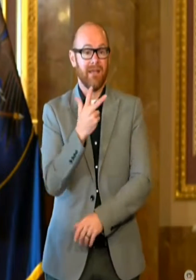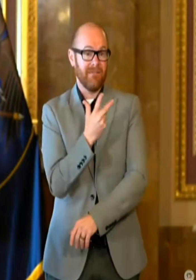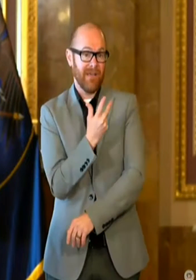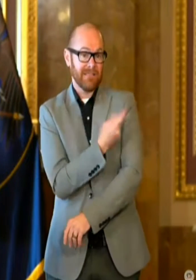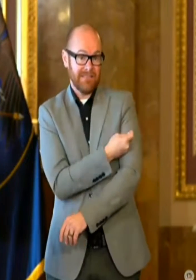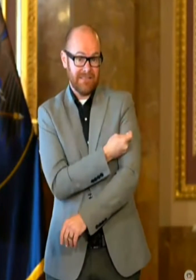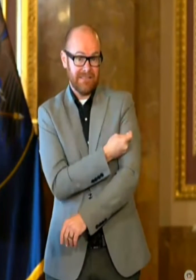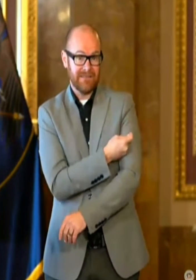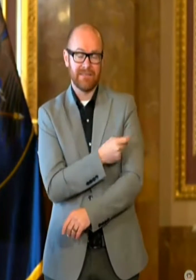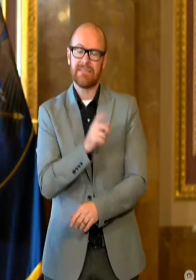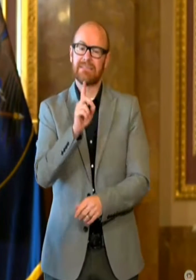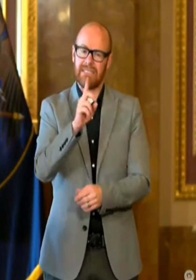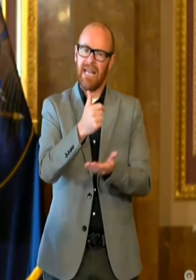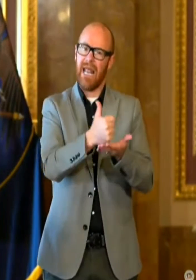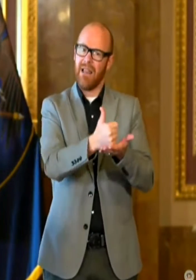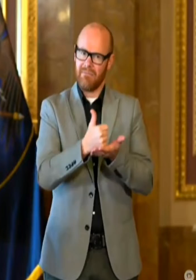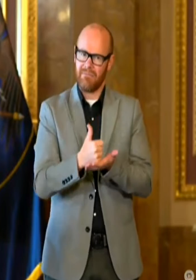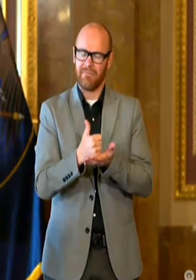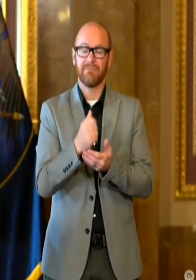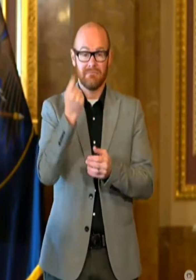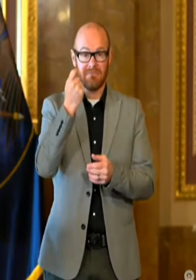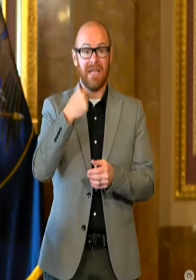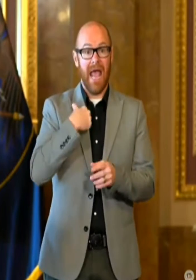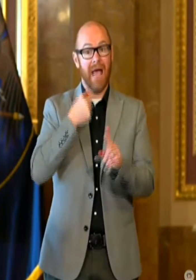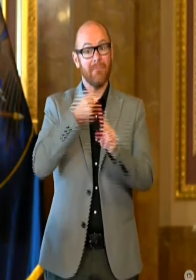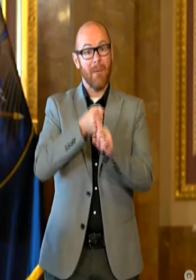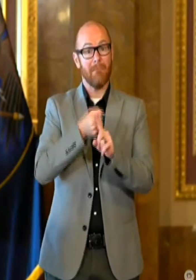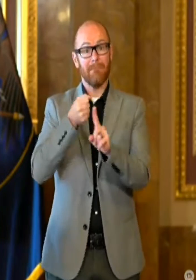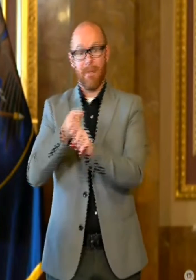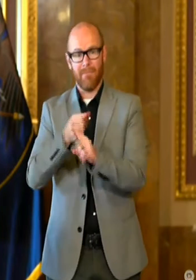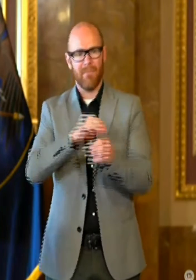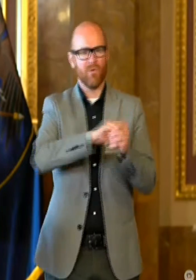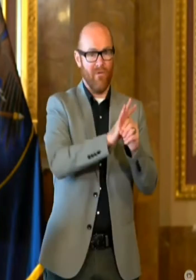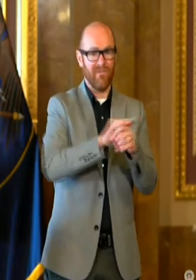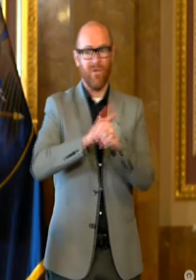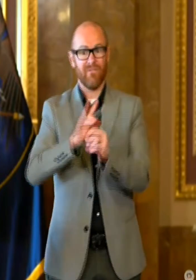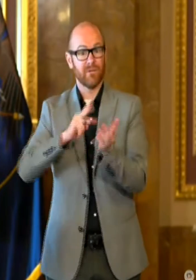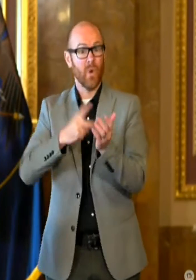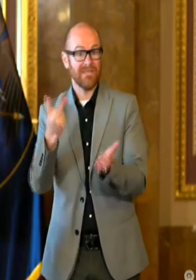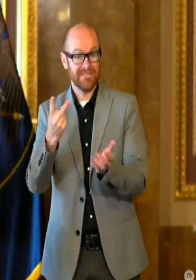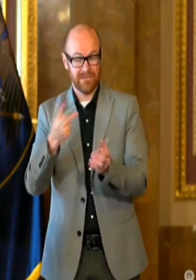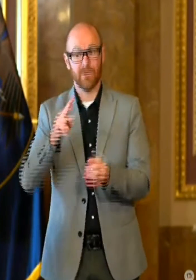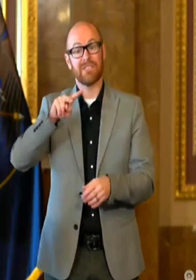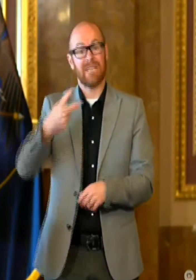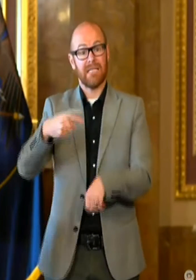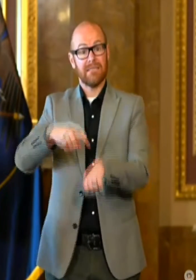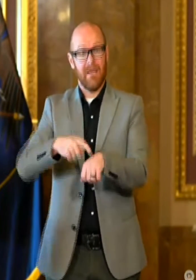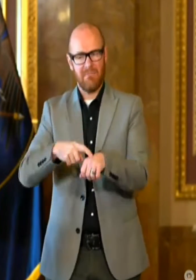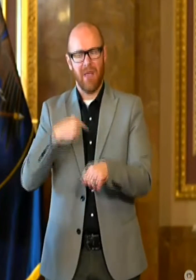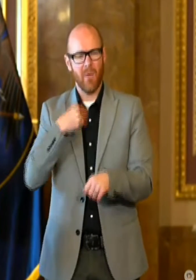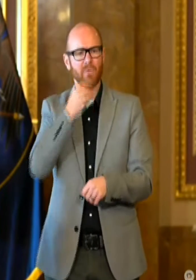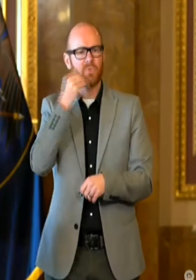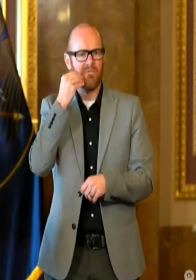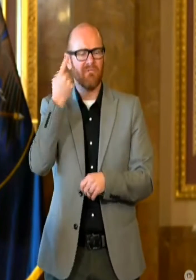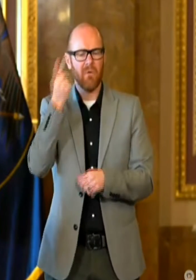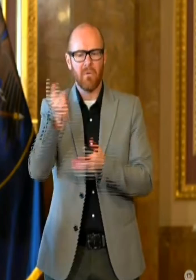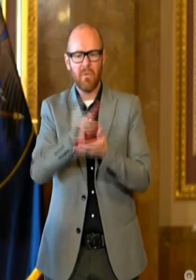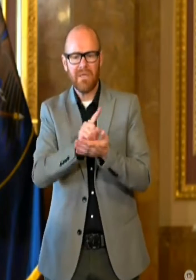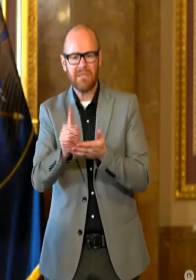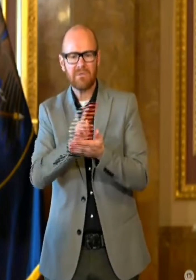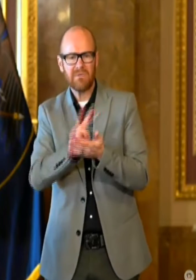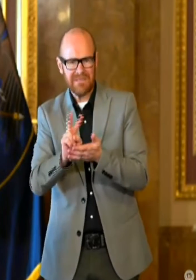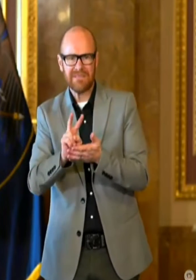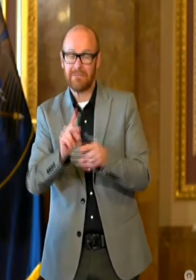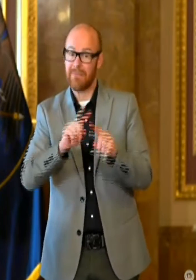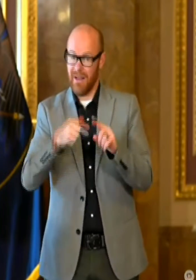vaccines ensured that while my illness the second time kept me home for a couple of weeks and was difficult, it also kept me